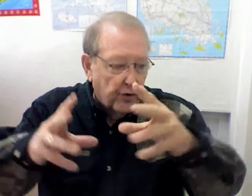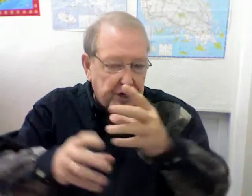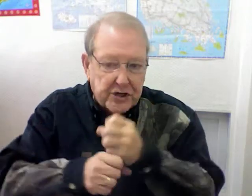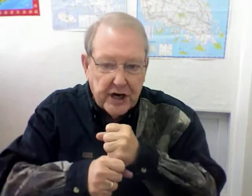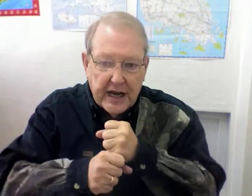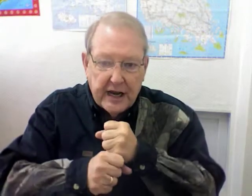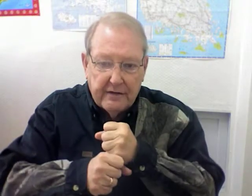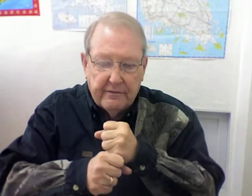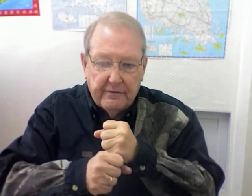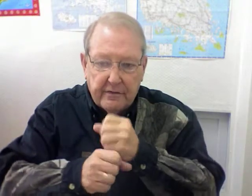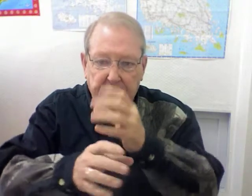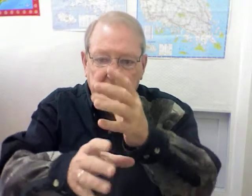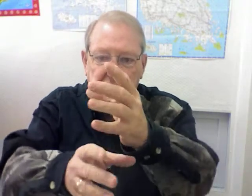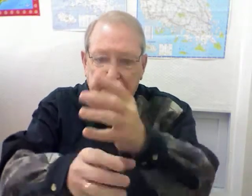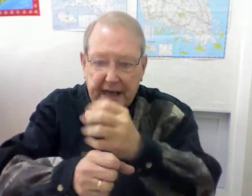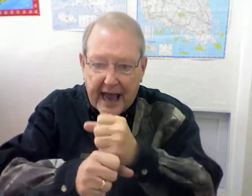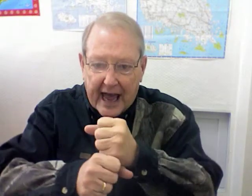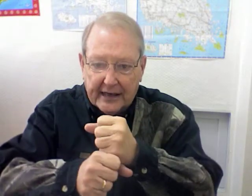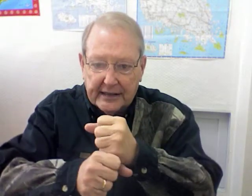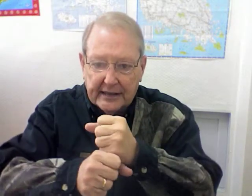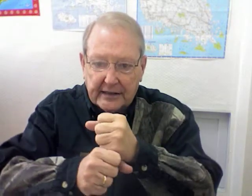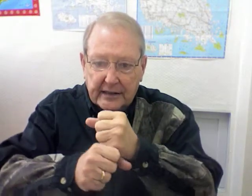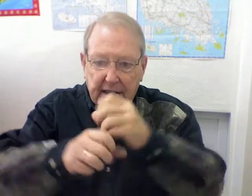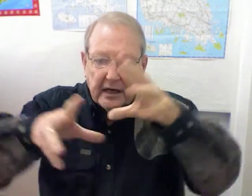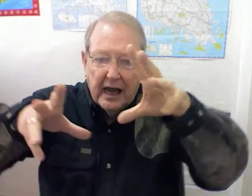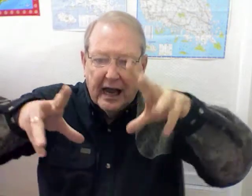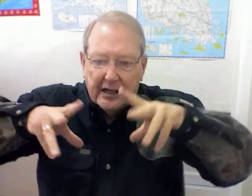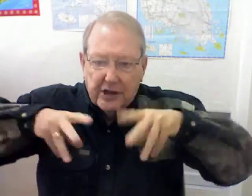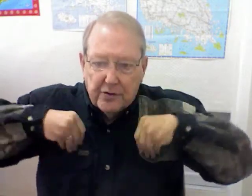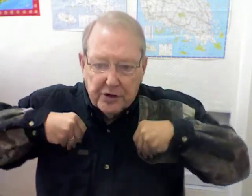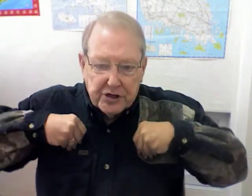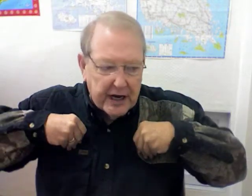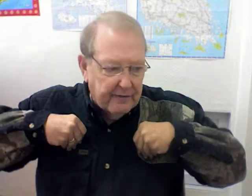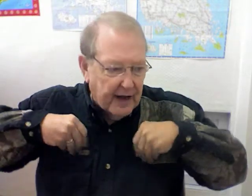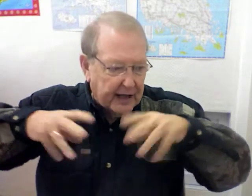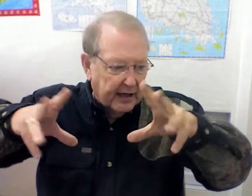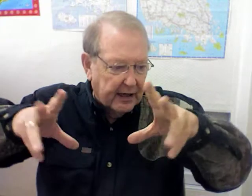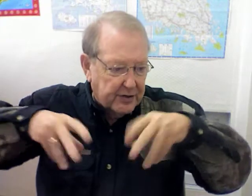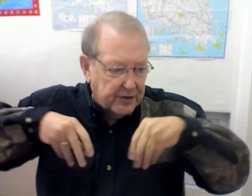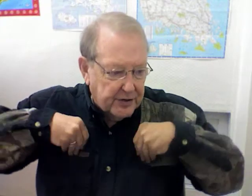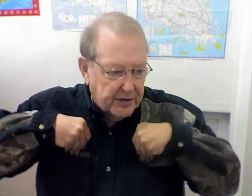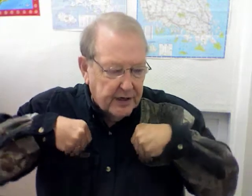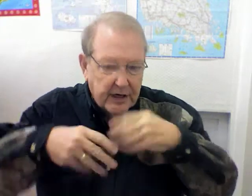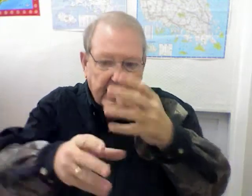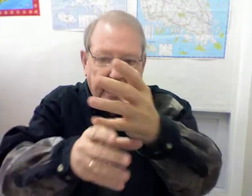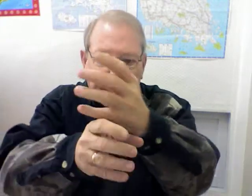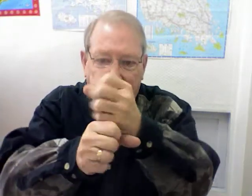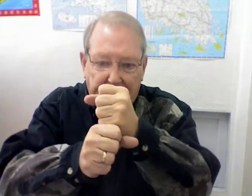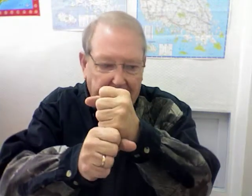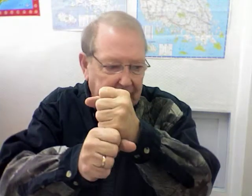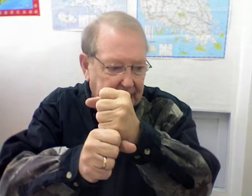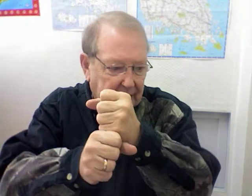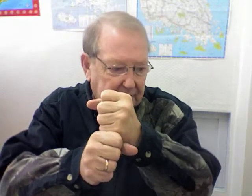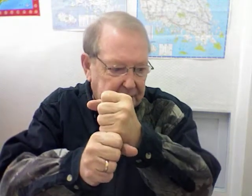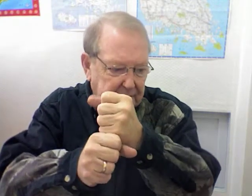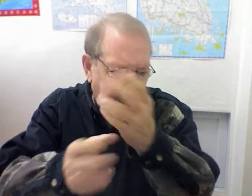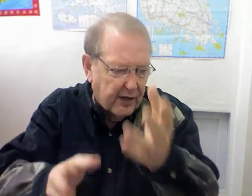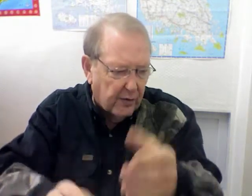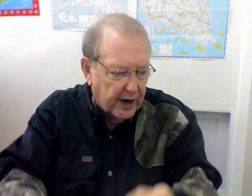Receive. This is get. I like to do receive like this and get like this, but either one